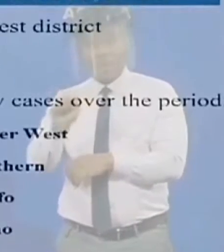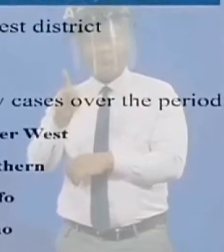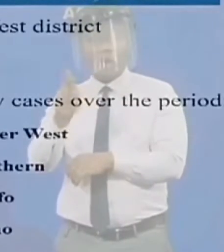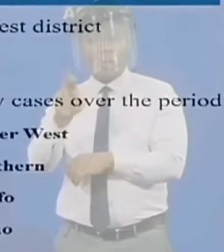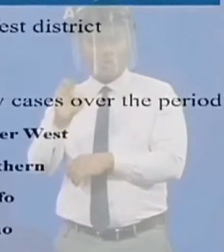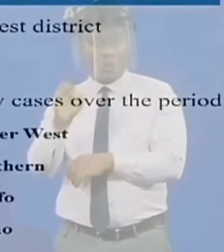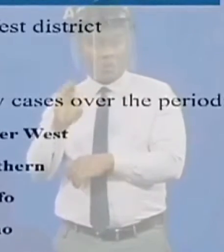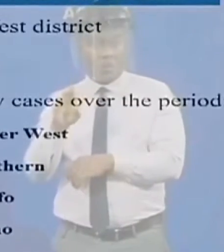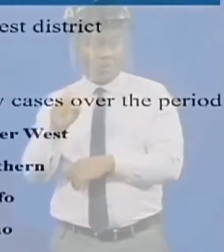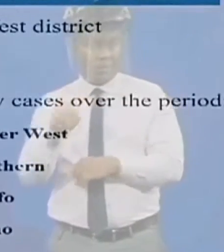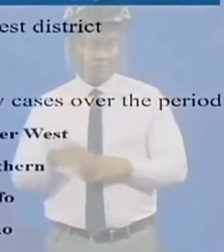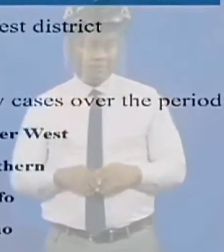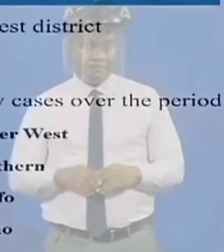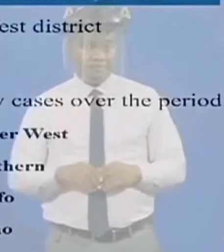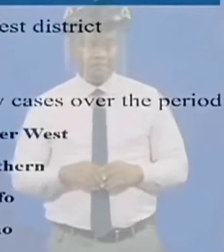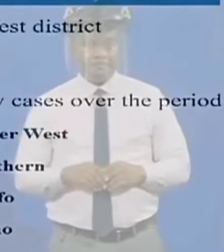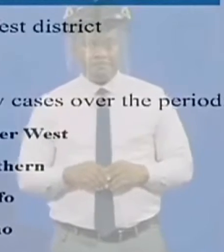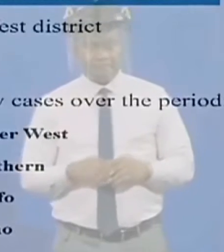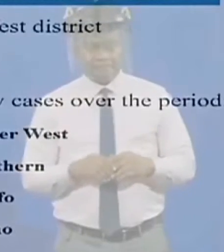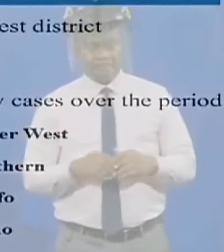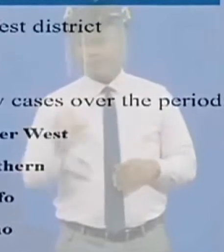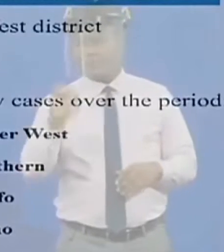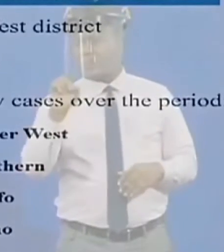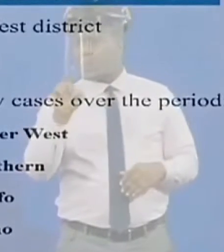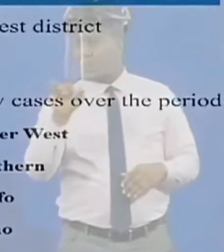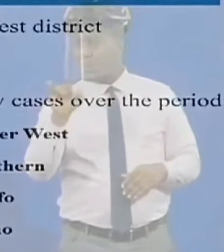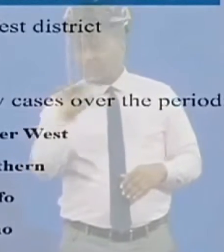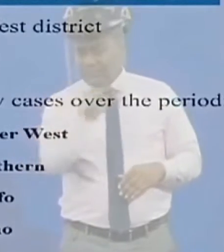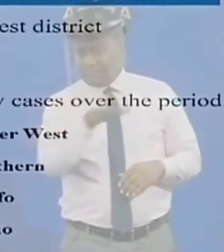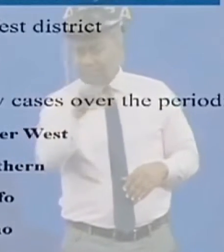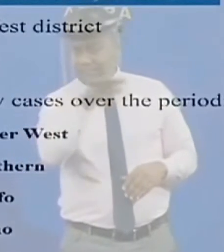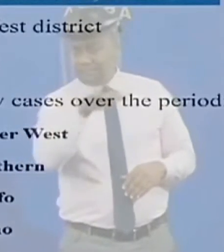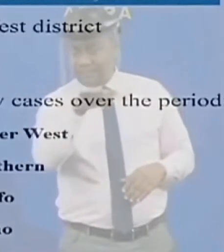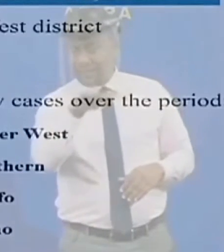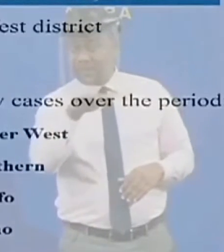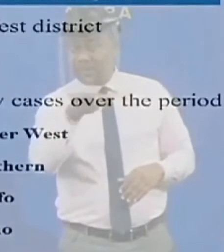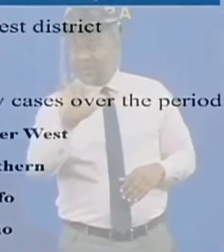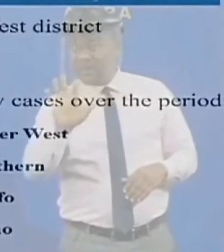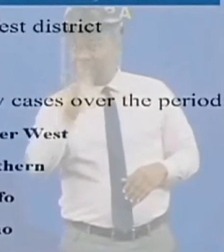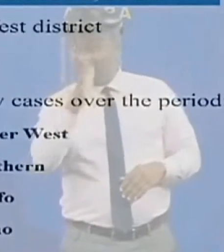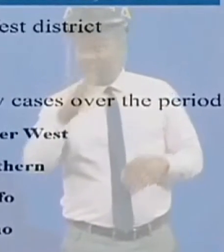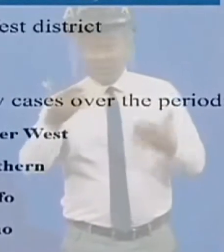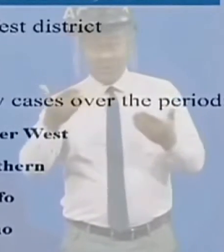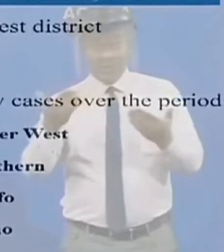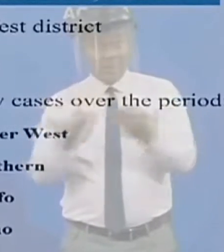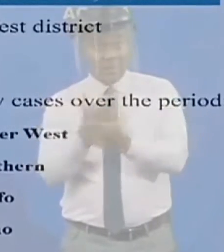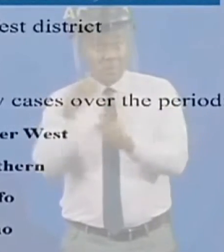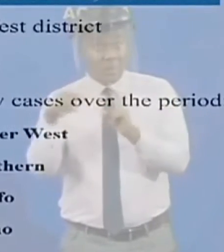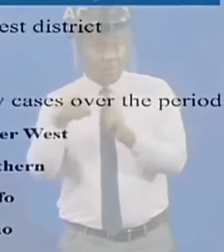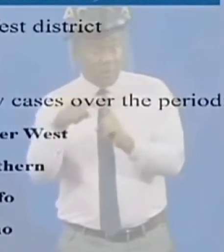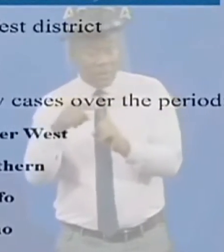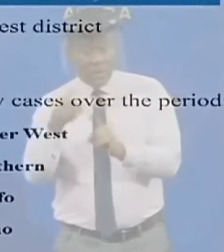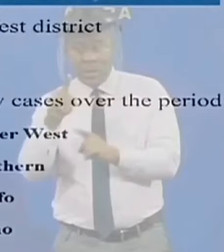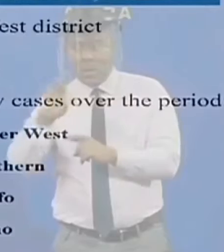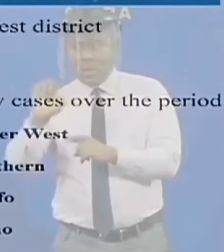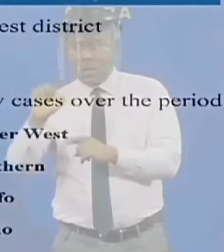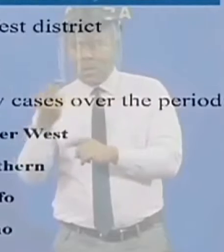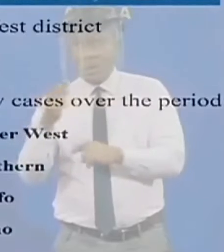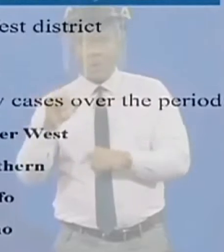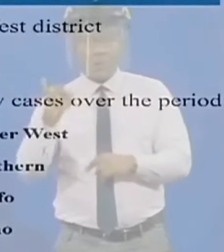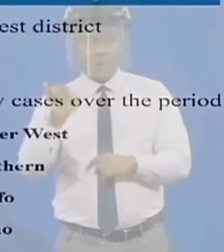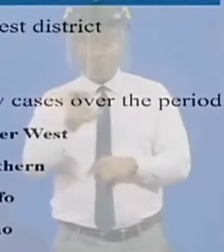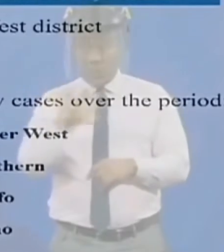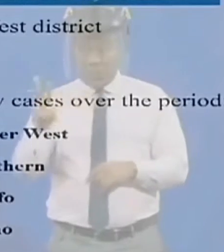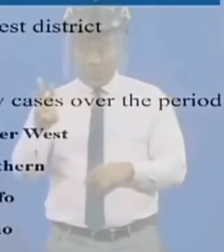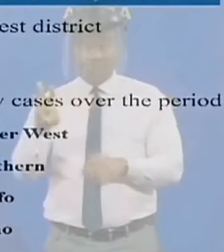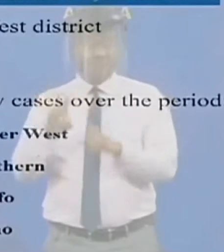otu region reported 5 new cases from hachi west district and volta region 1